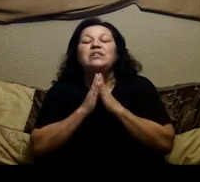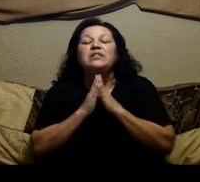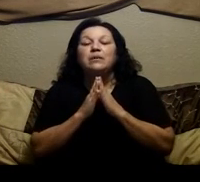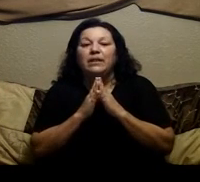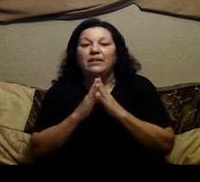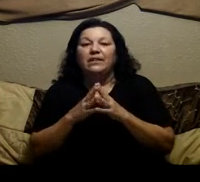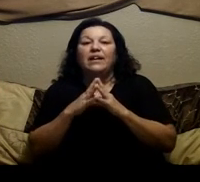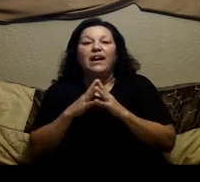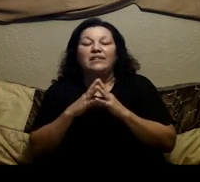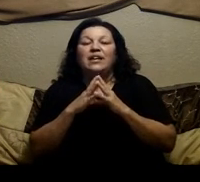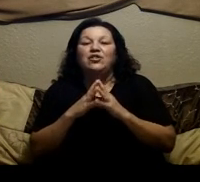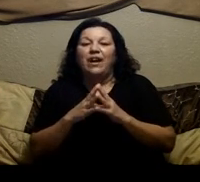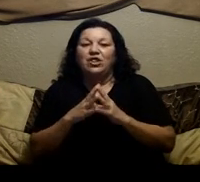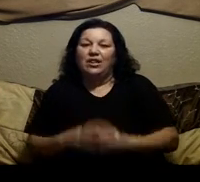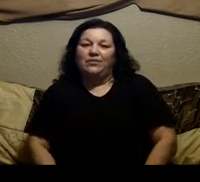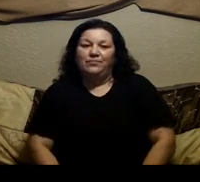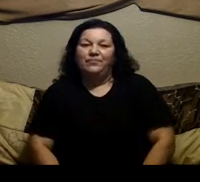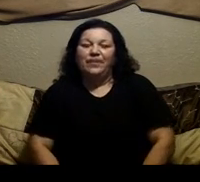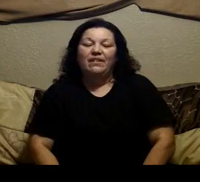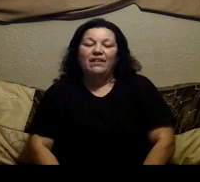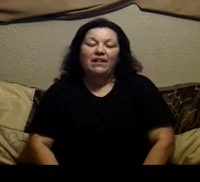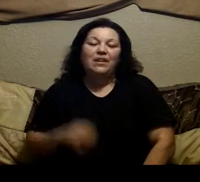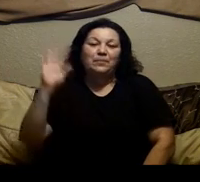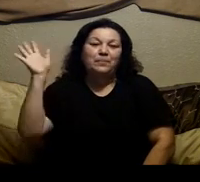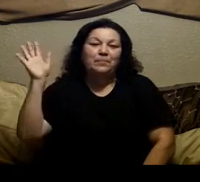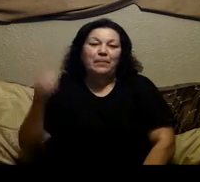stomach as a trash can all right bye